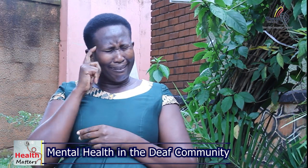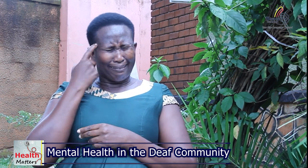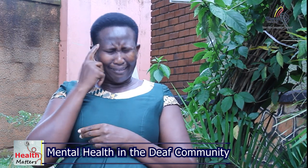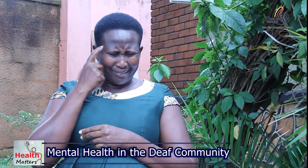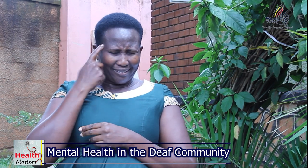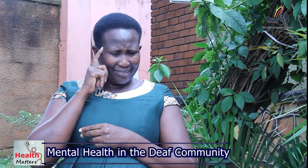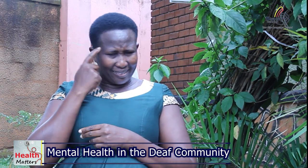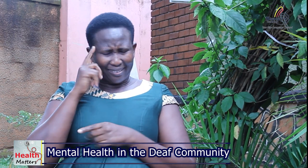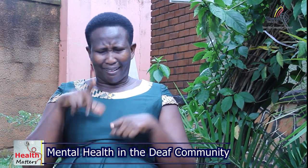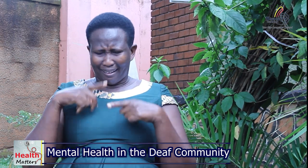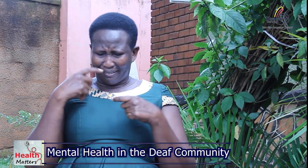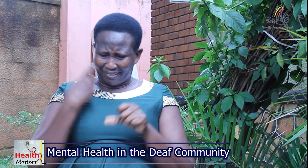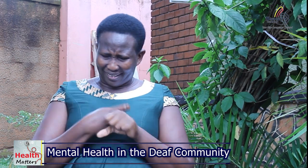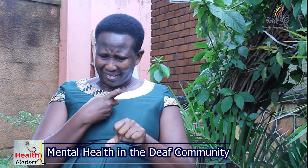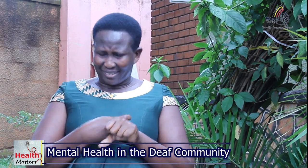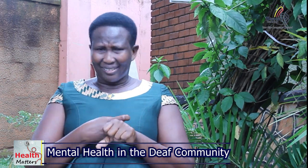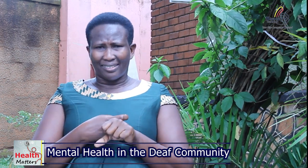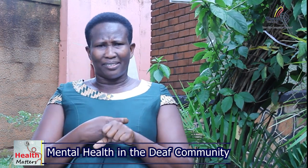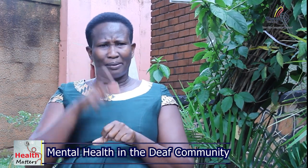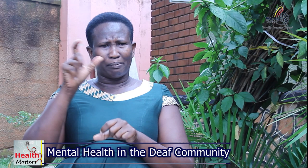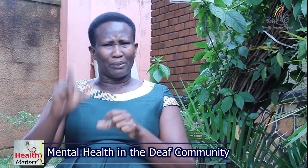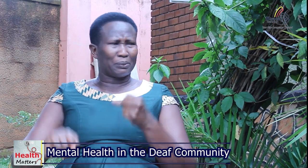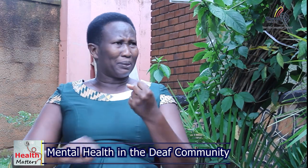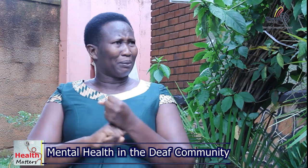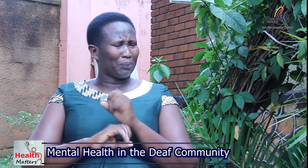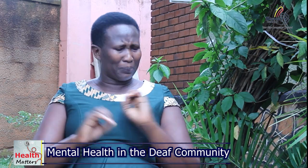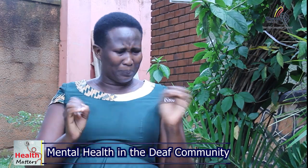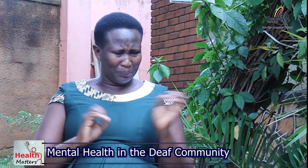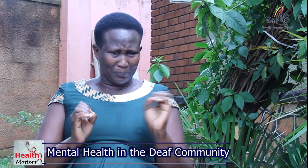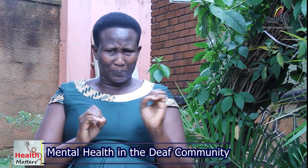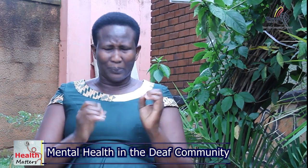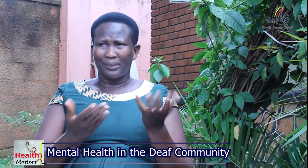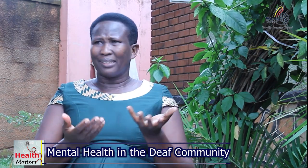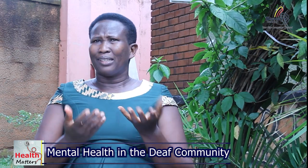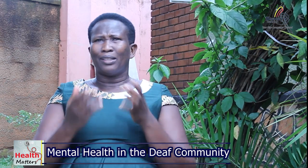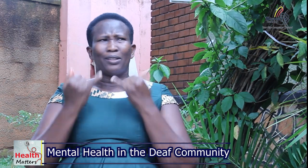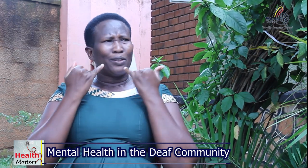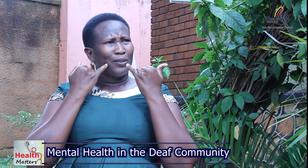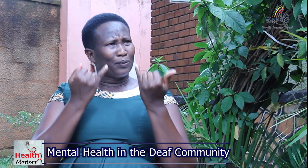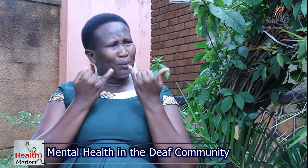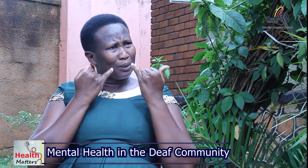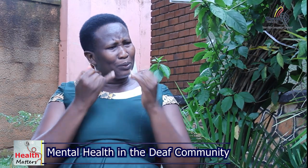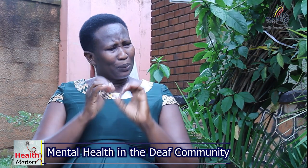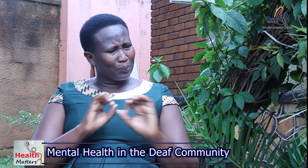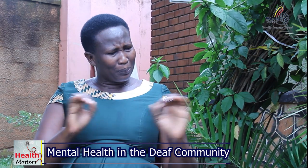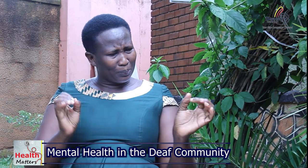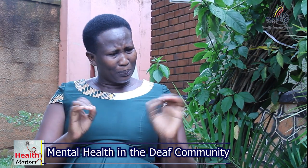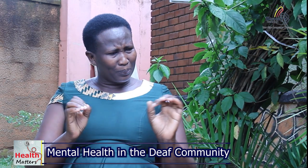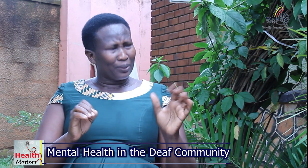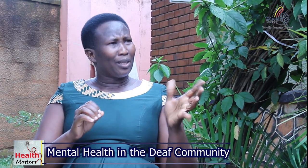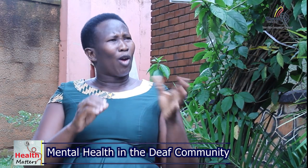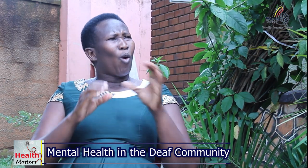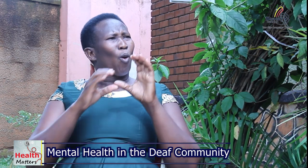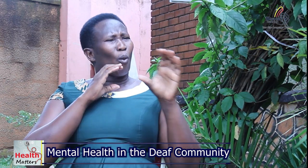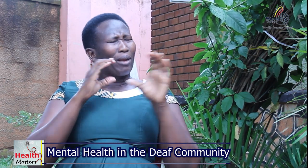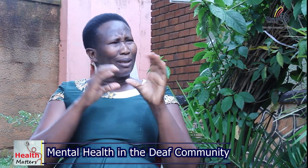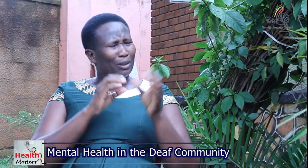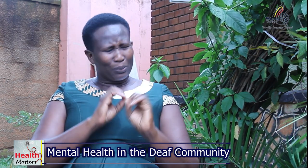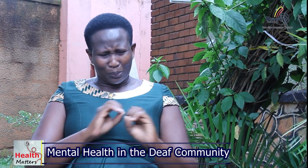now you start thinking alone and alone and then life becomes hard there's nobody to support you there's no information